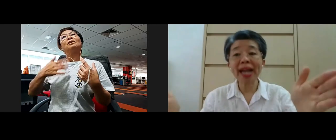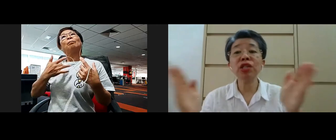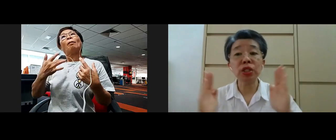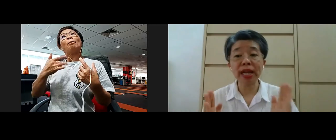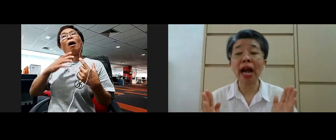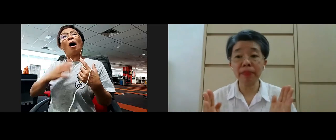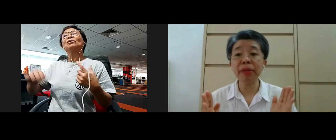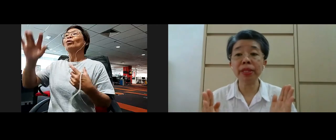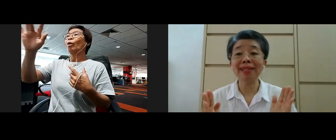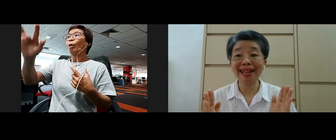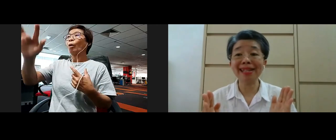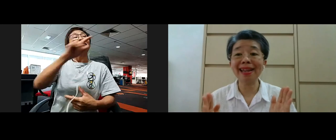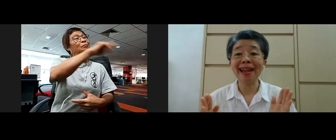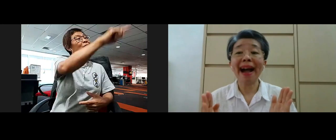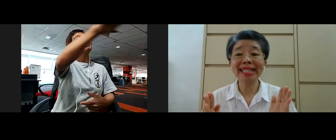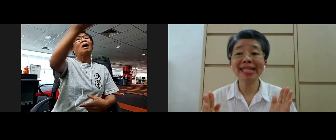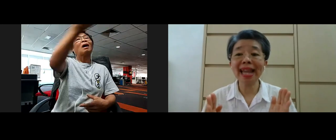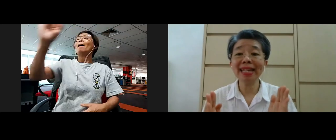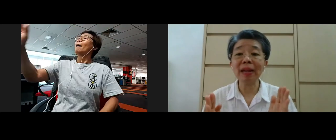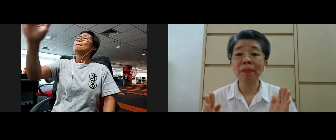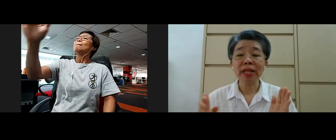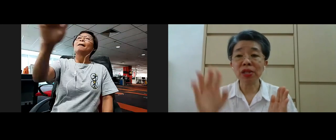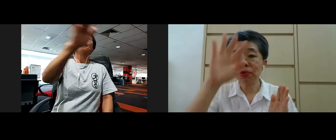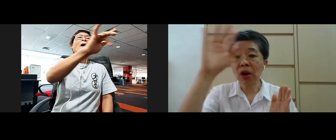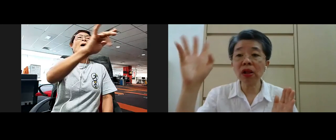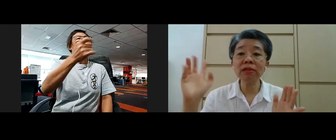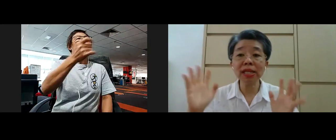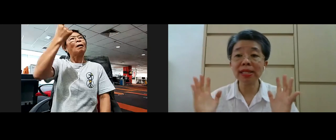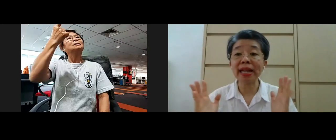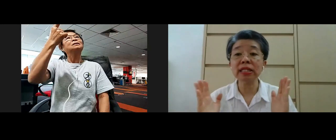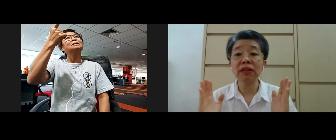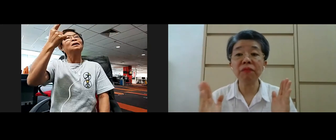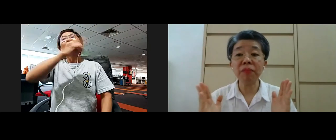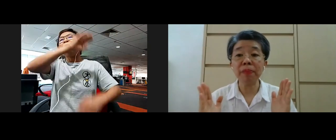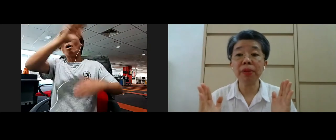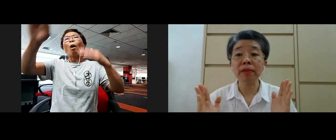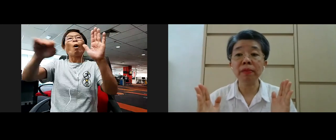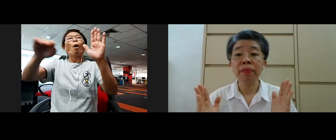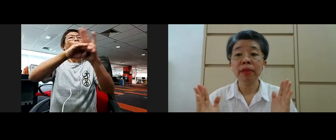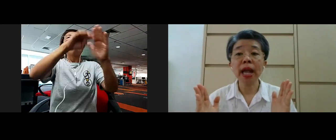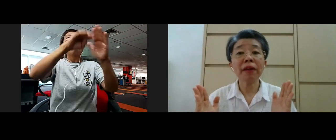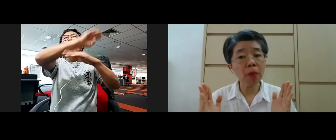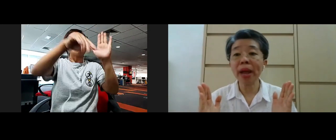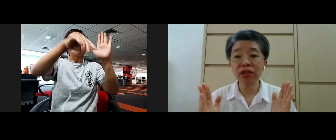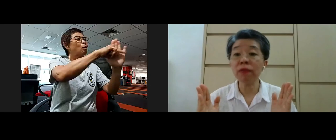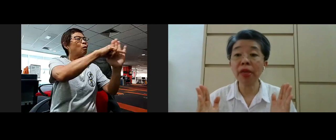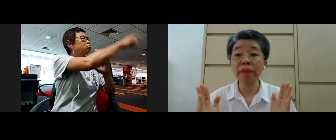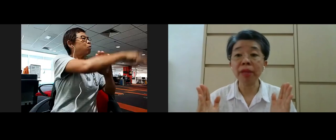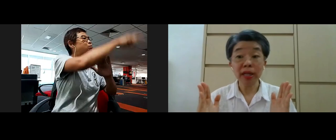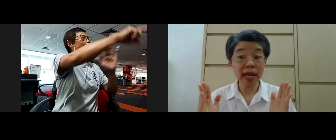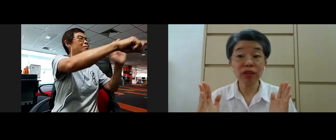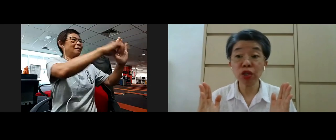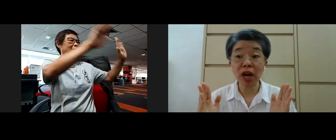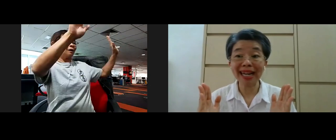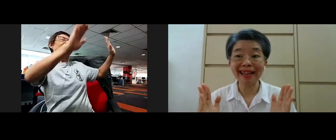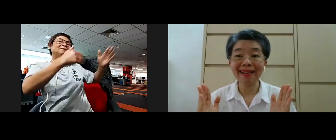compassion to that other people like I said understanding they are so-called all these negative people yeah have compassion for them